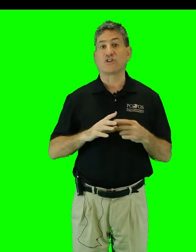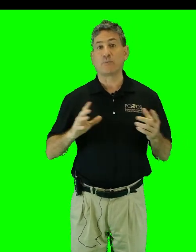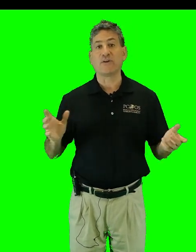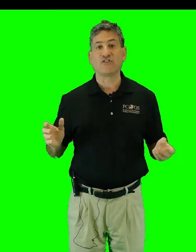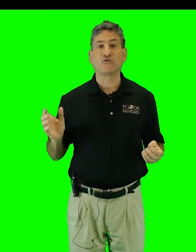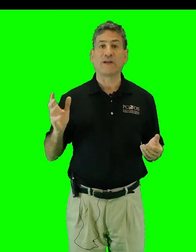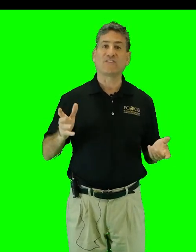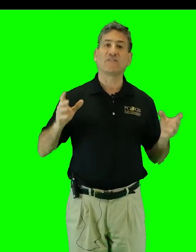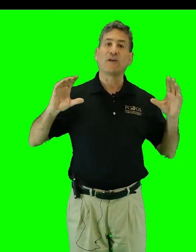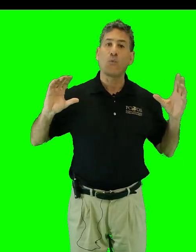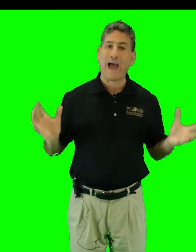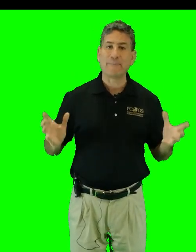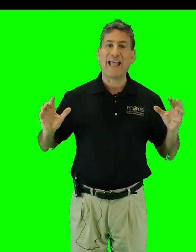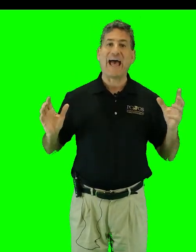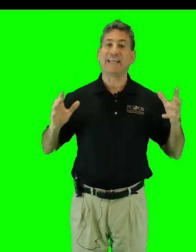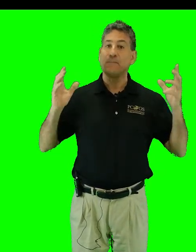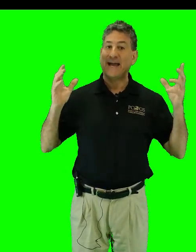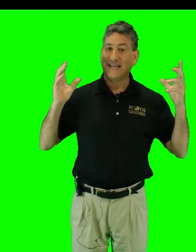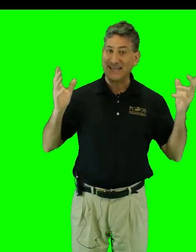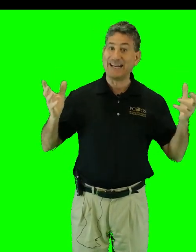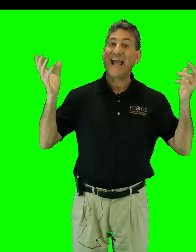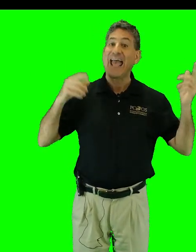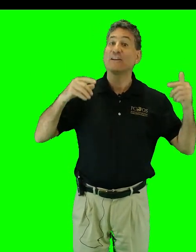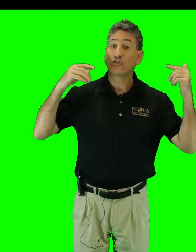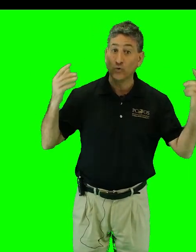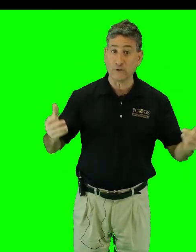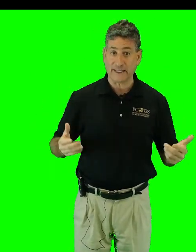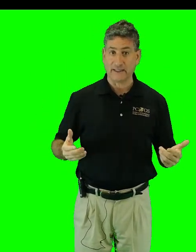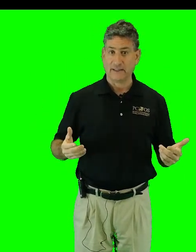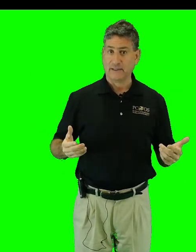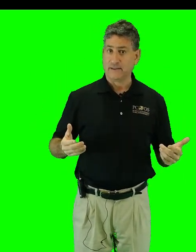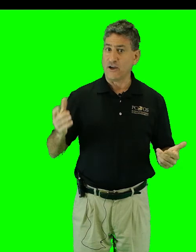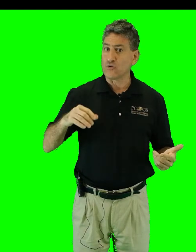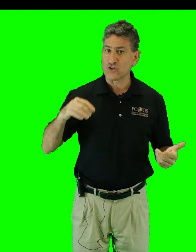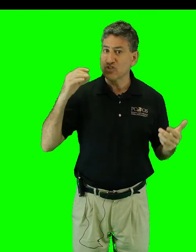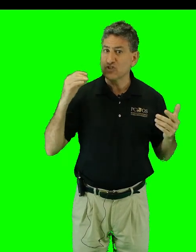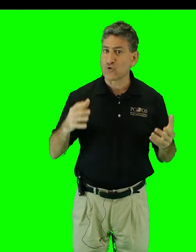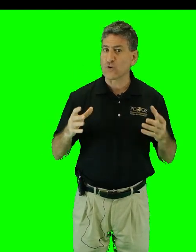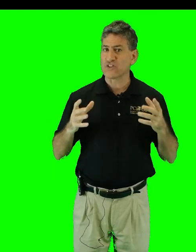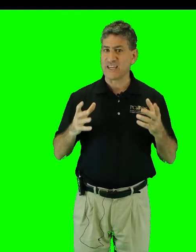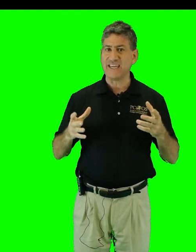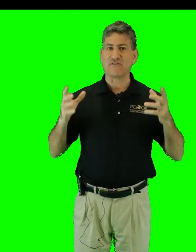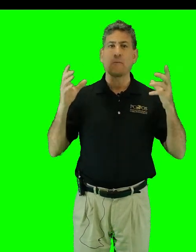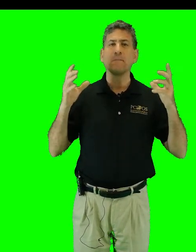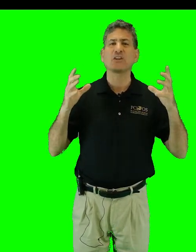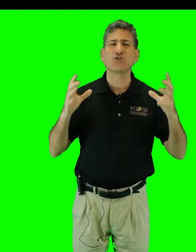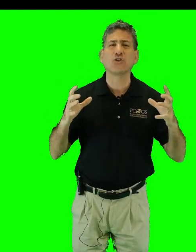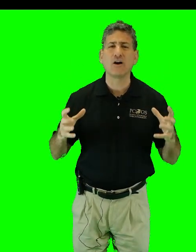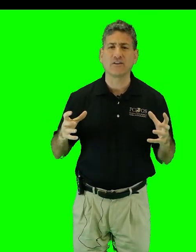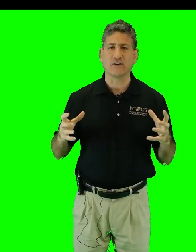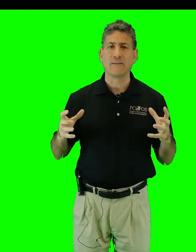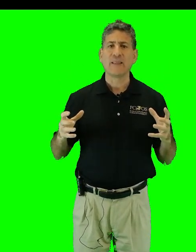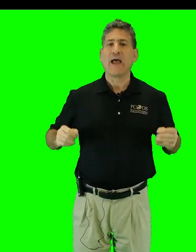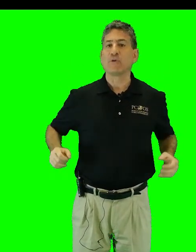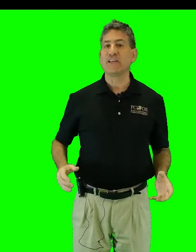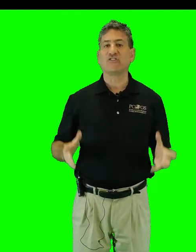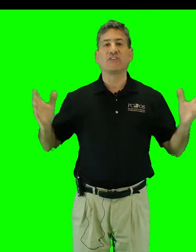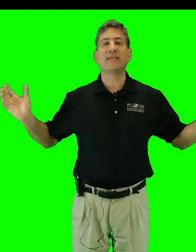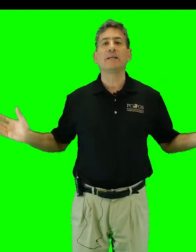experiences relatively rapid adiabatic heating and cooling, the ocean stores the heat for much longer and releases the heat